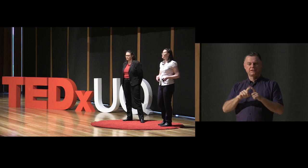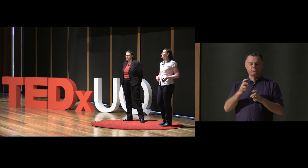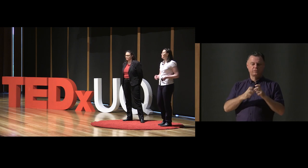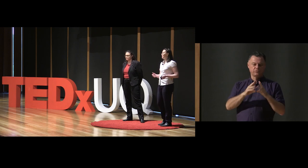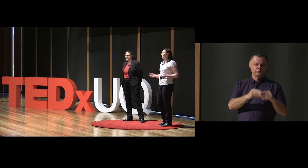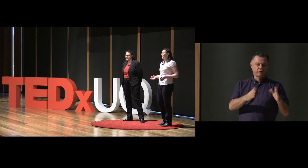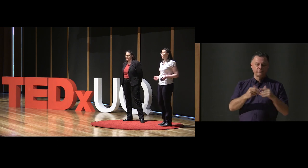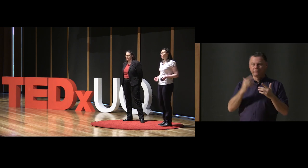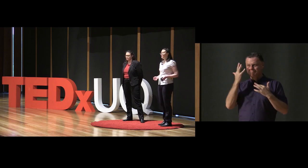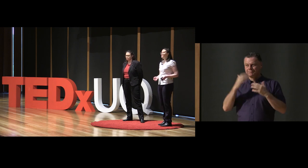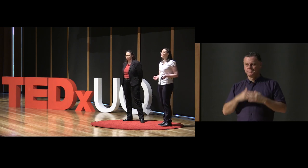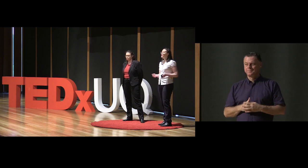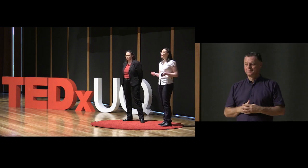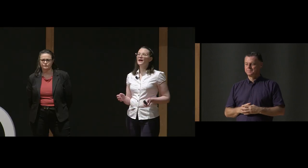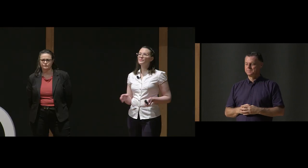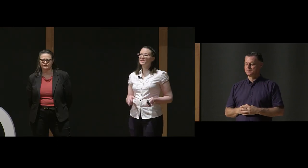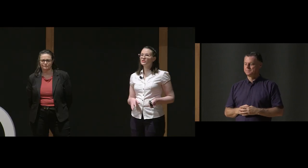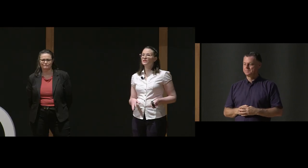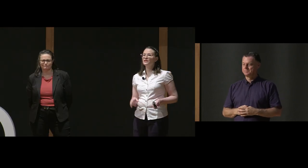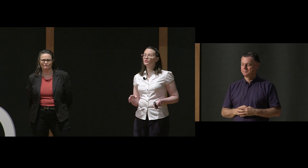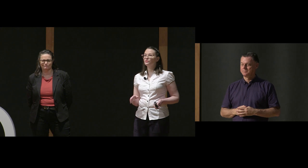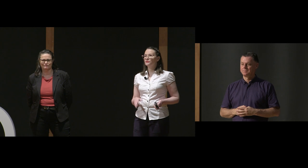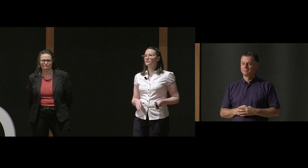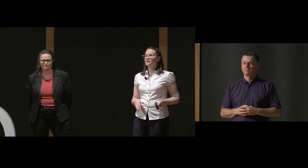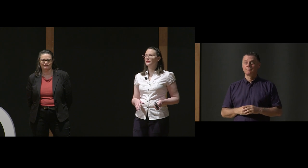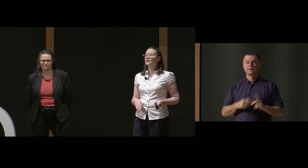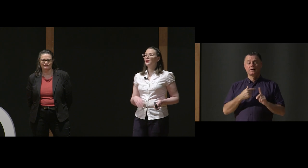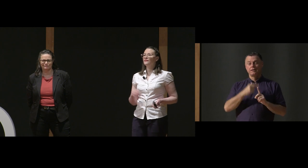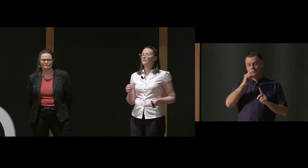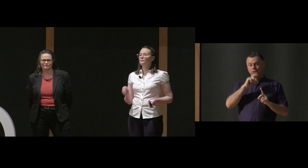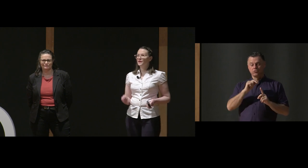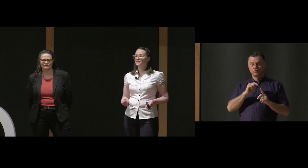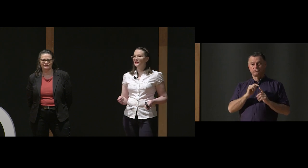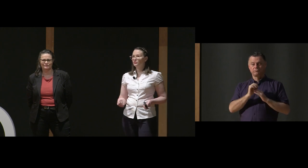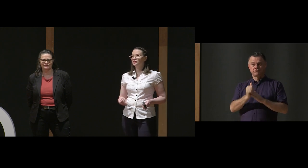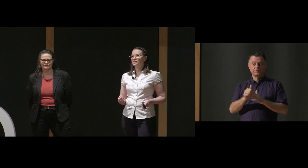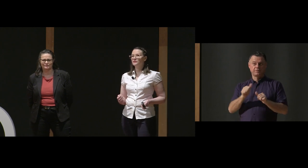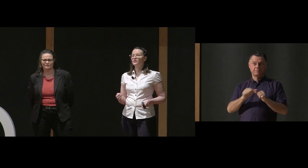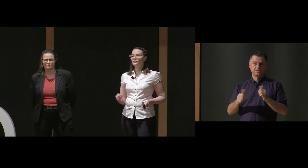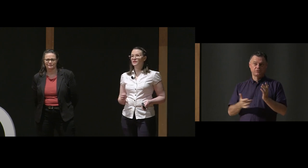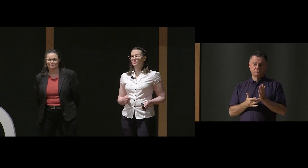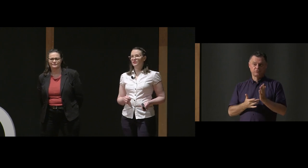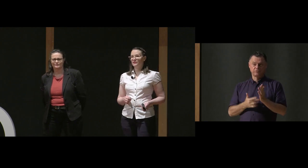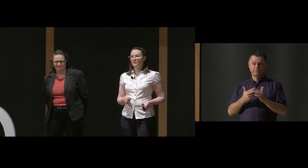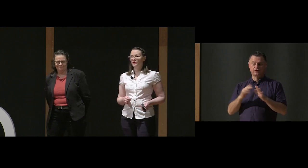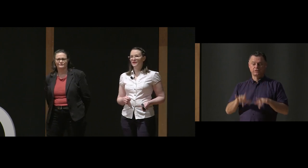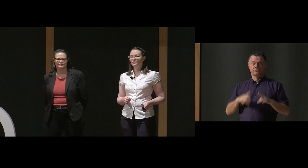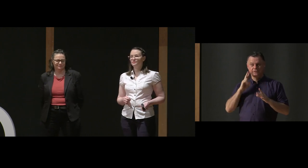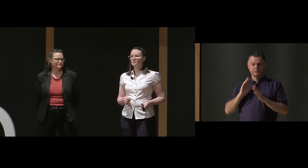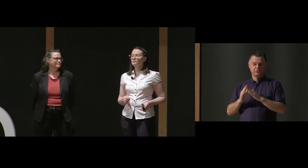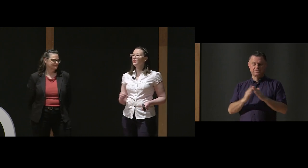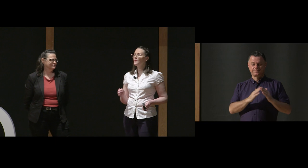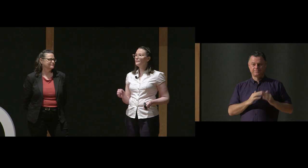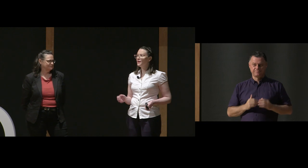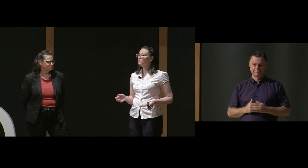researchers to work on similar problems, and potentially could result in having better technologies for the Australian deaf community.